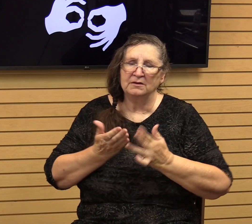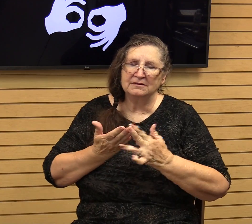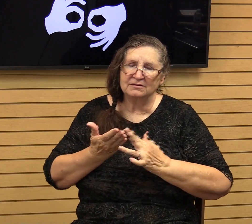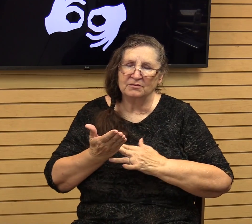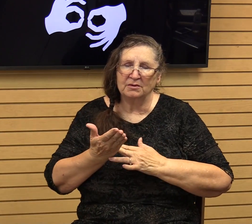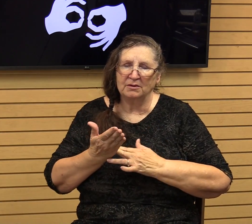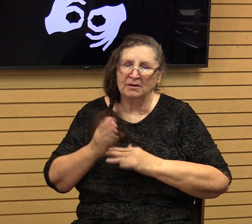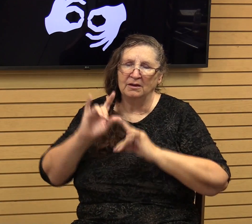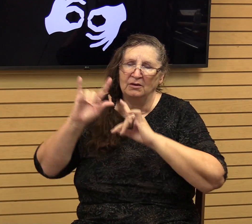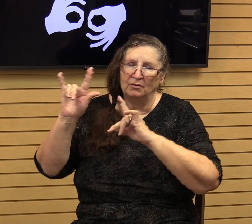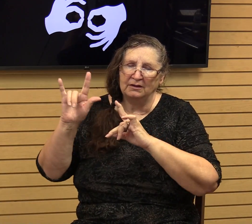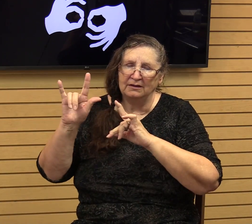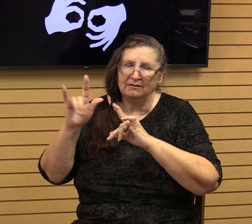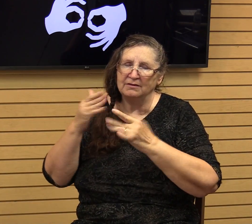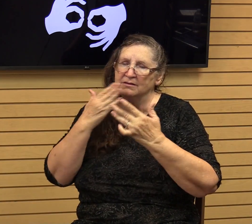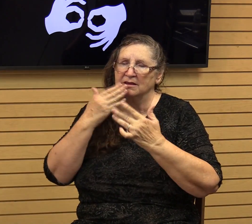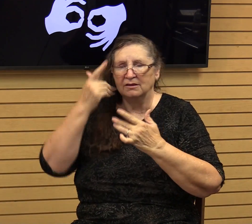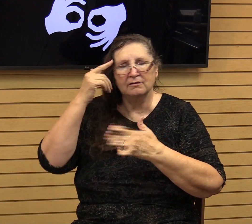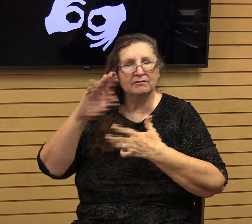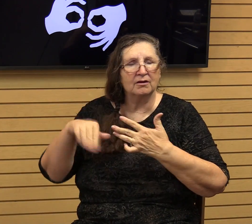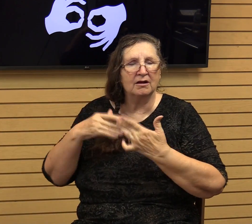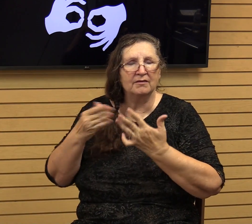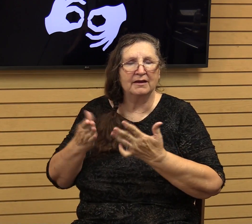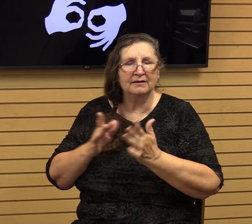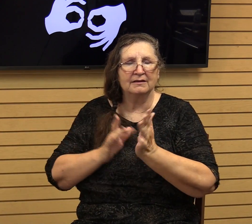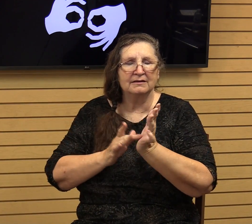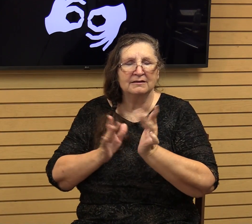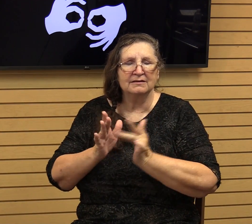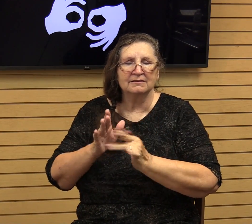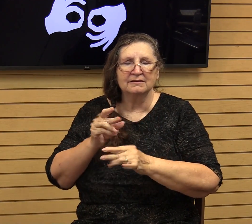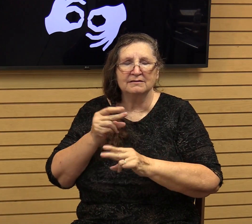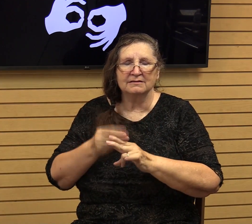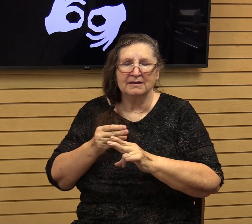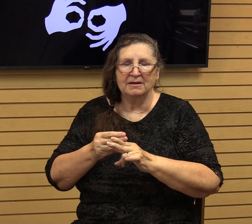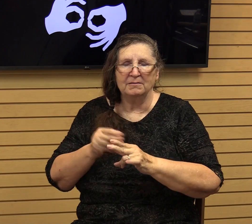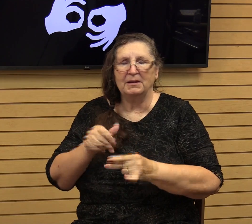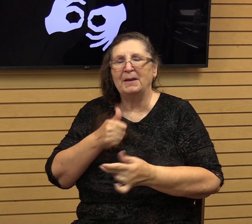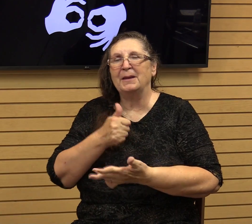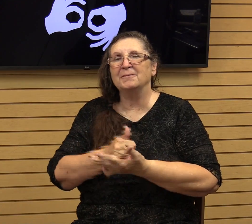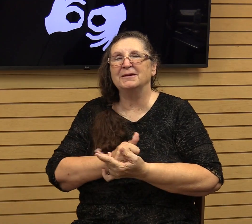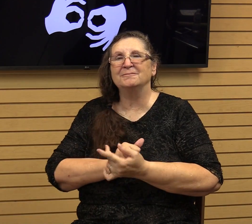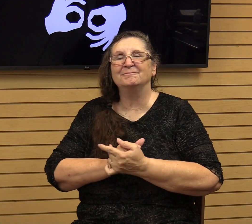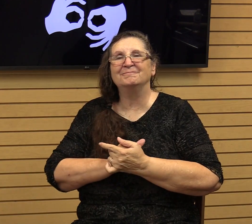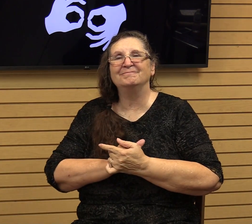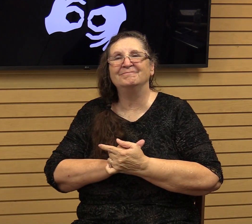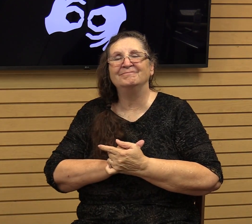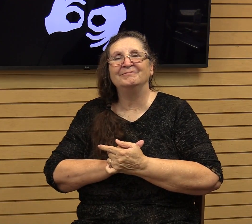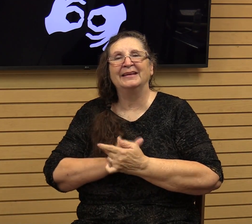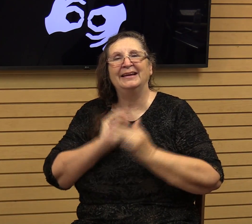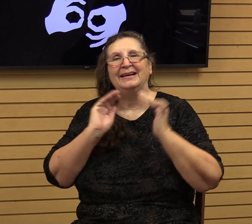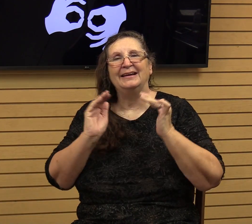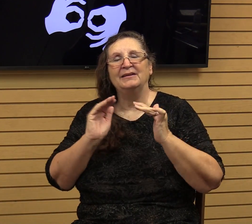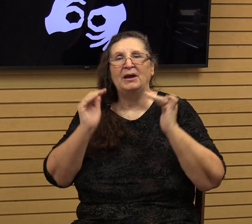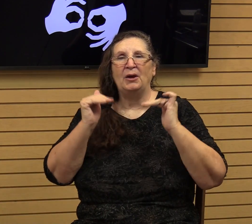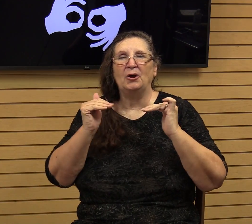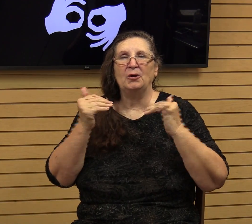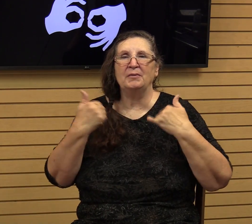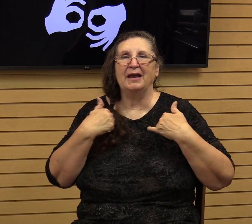you, Lord. We thank you for all that, and it's in Jesus Christ's name. Amen. Hey, guys, I hope you have a great day today.